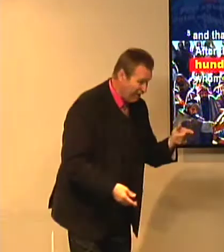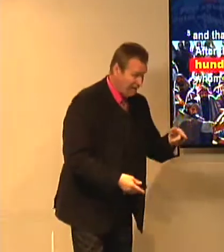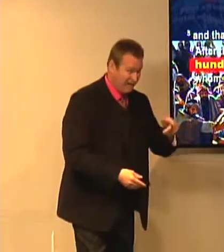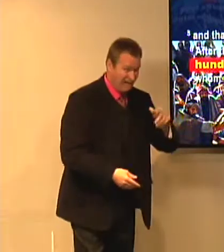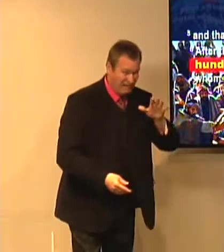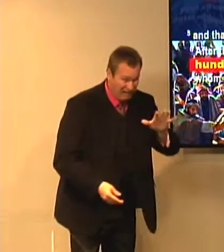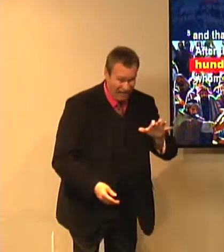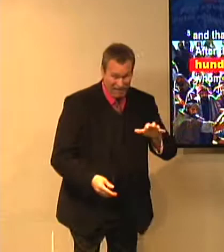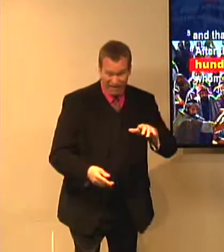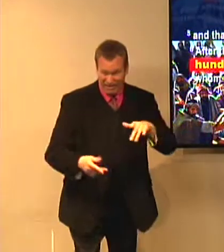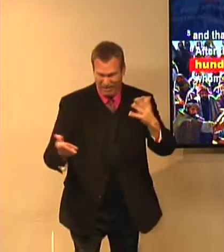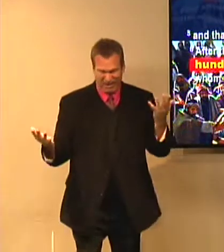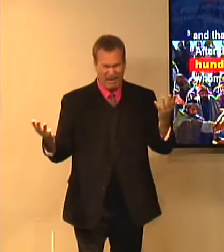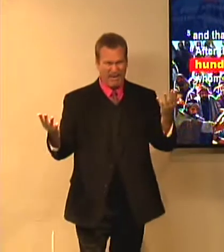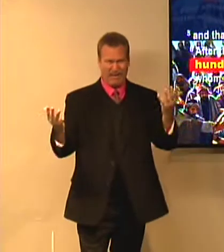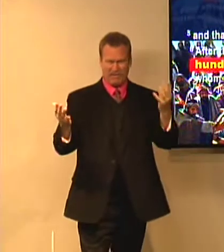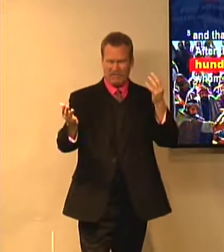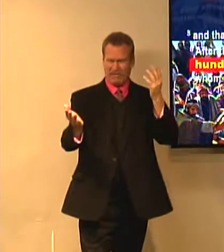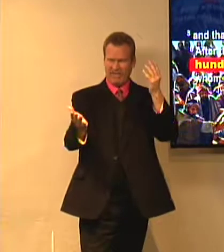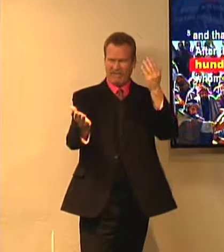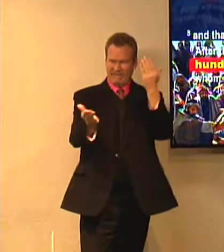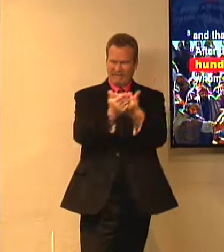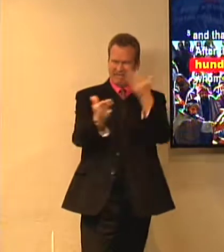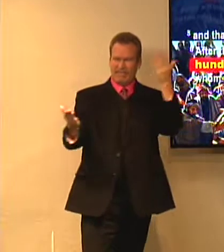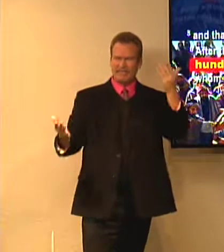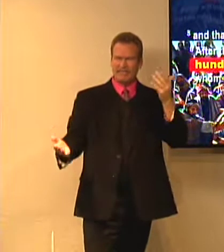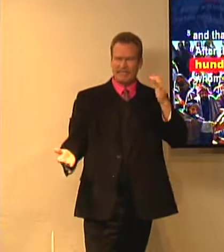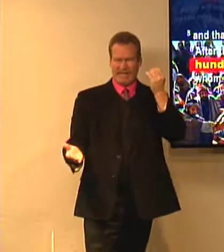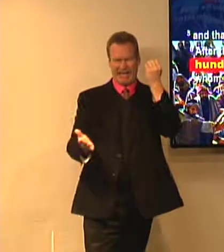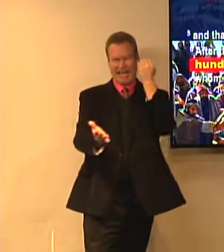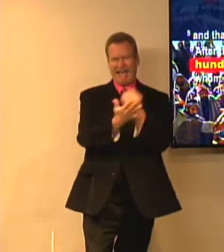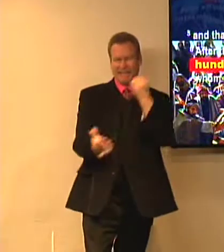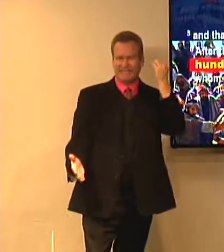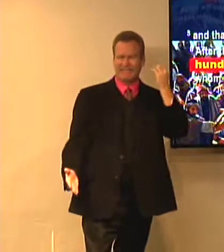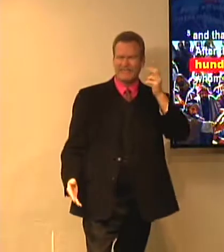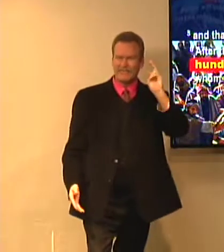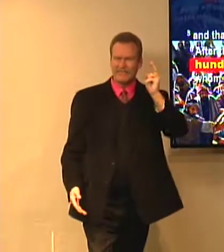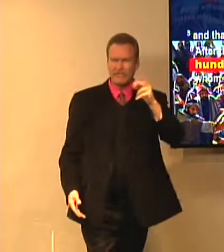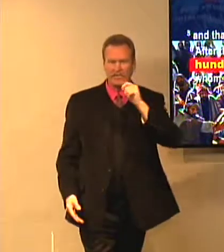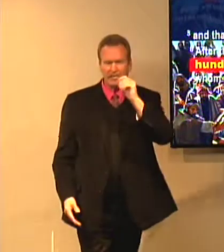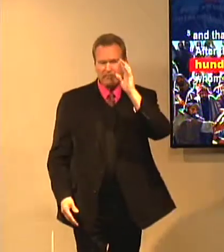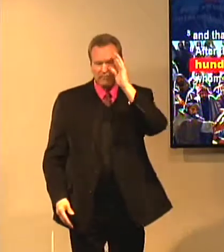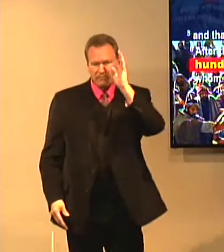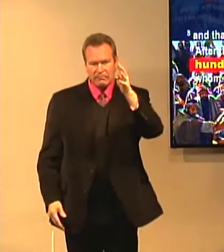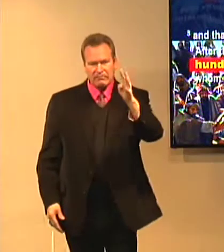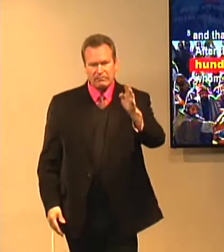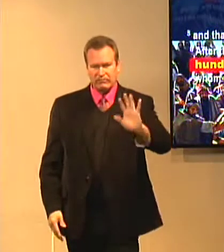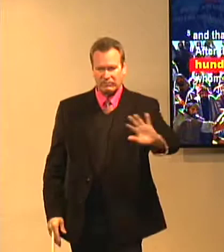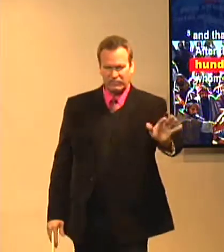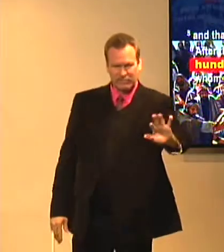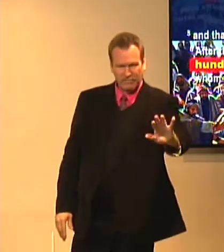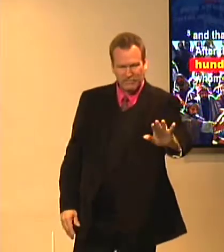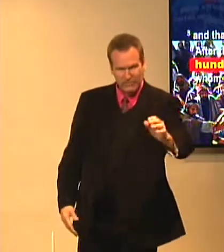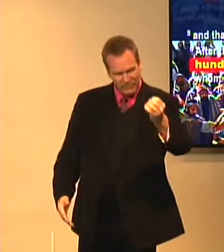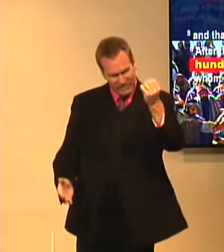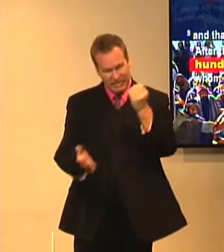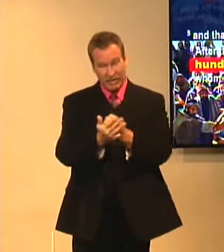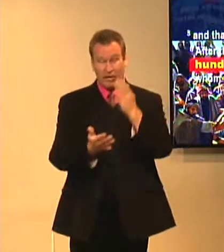proof in the twelve and saw him as well as over five hundred. This is proof. It's not hearsay.